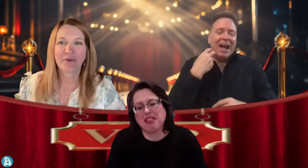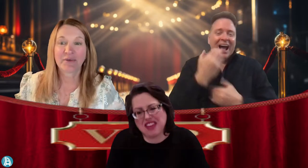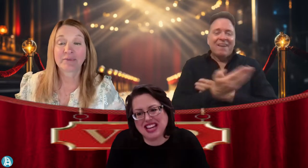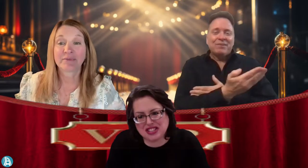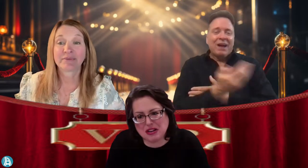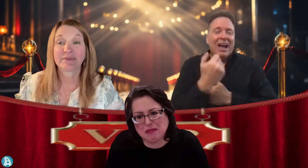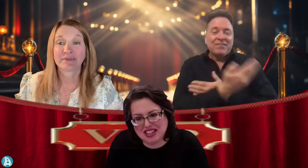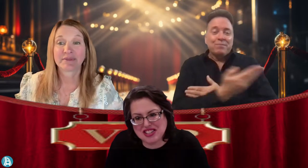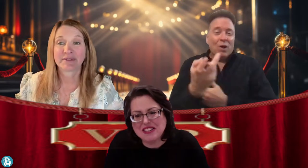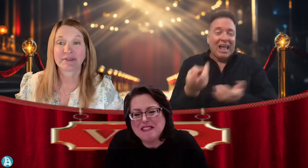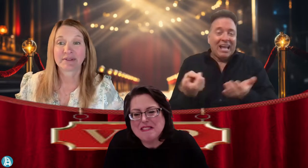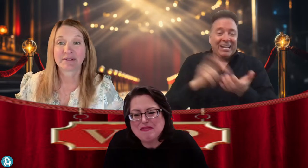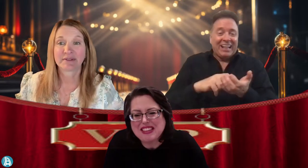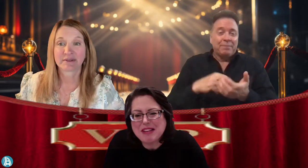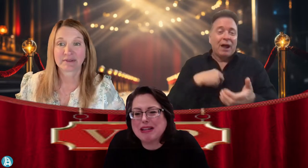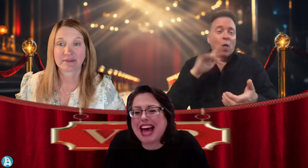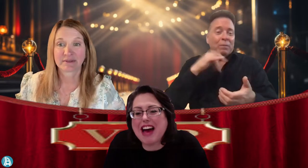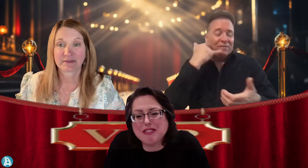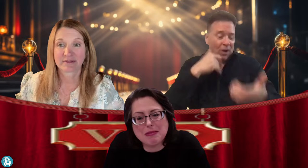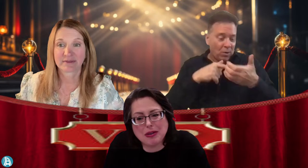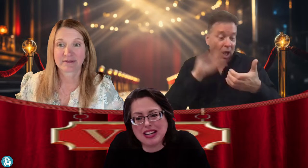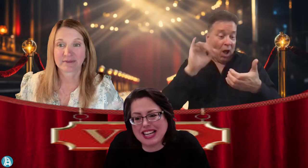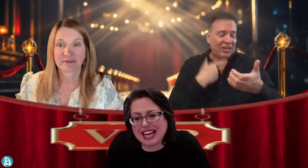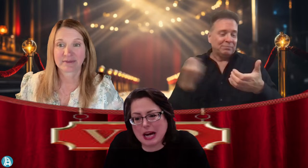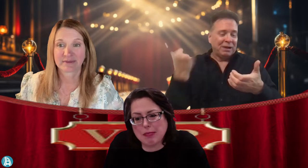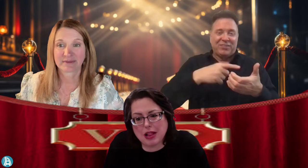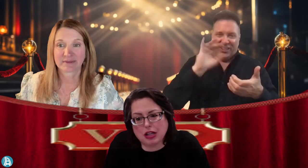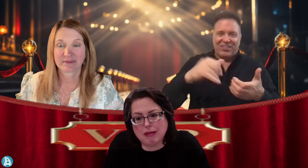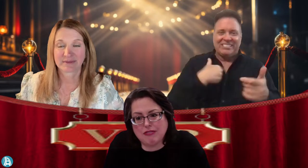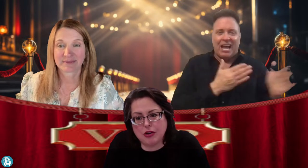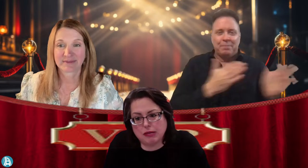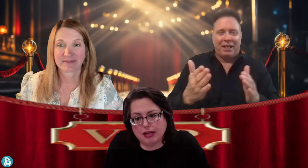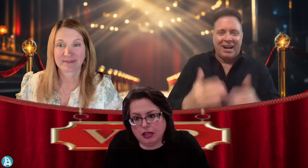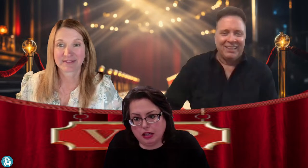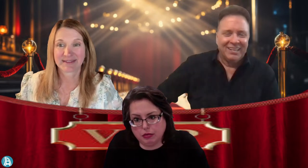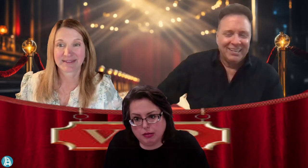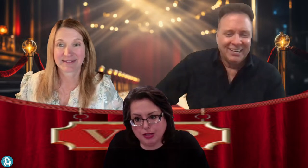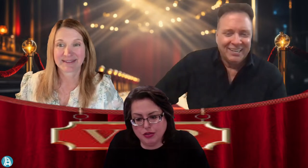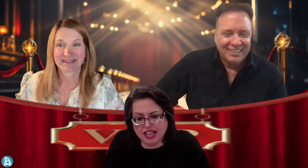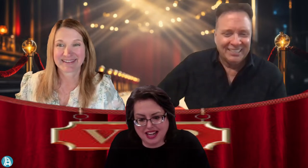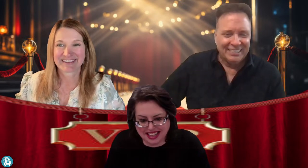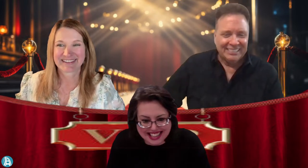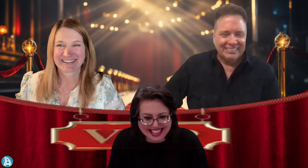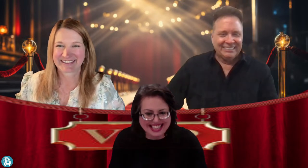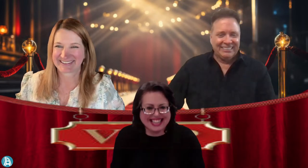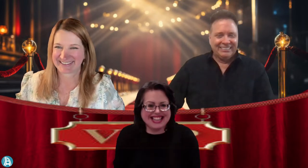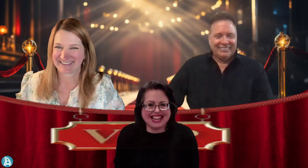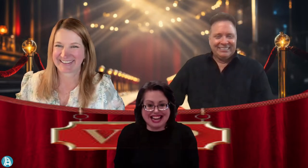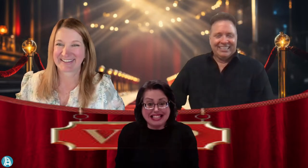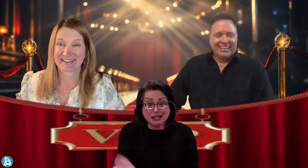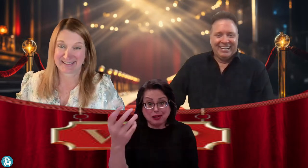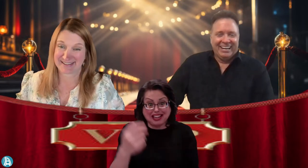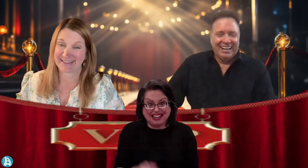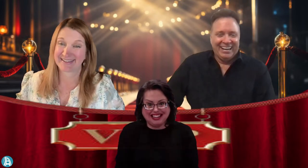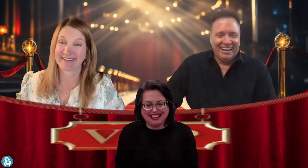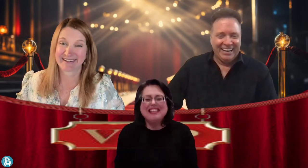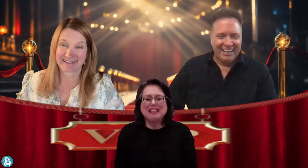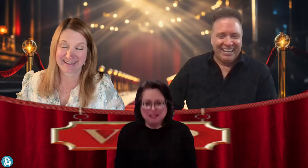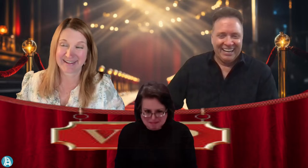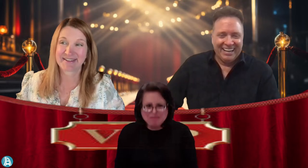Thank you so much. But every morning I get up and I look at my phone and I'm like, oh, what am I doing today? I'm like, that's the plan. That